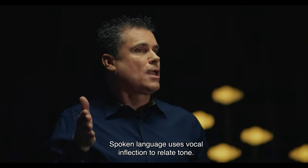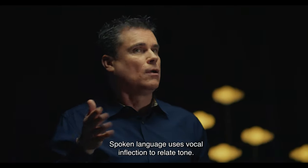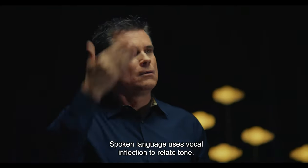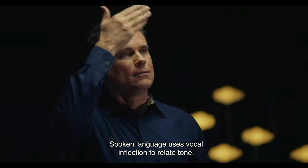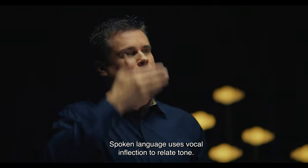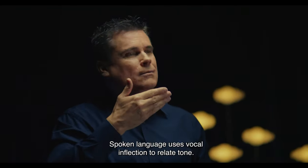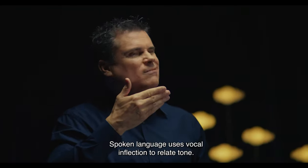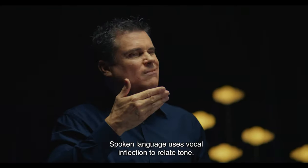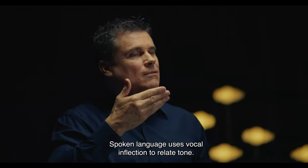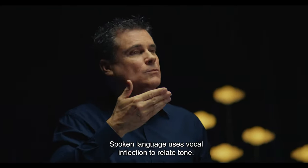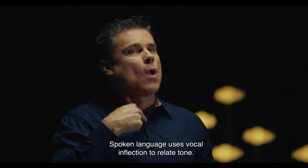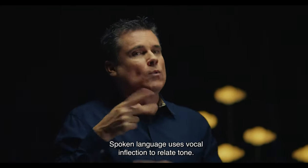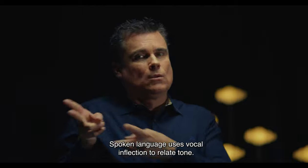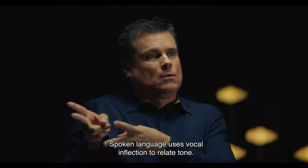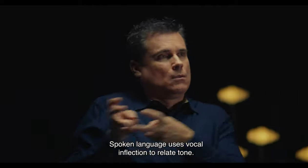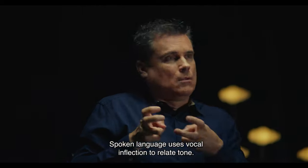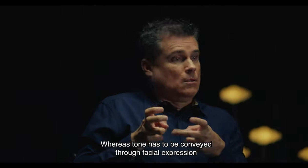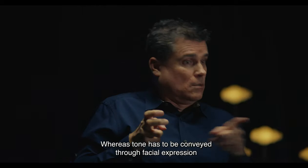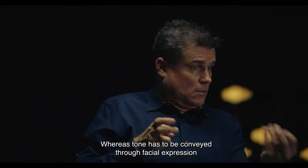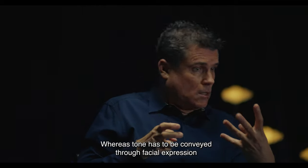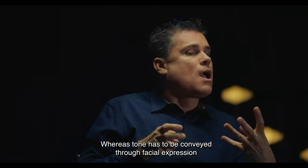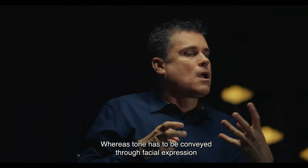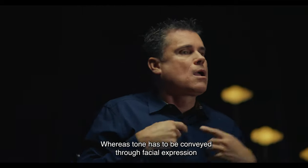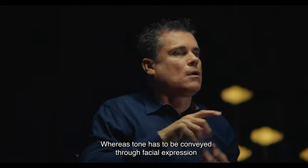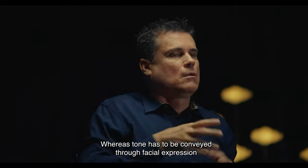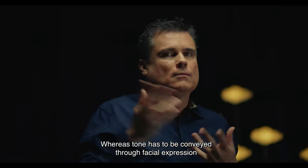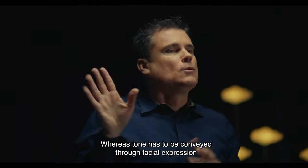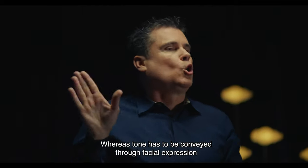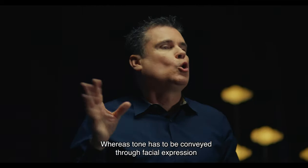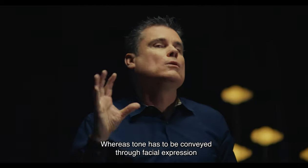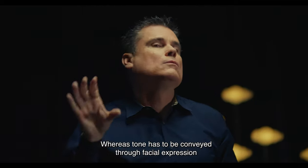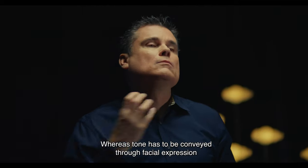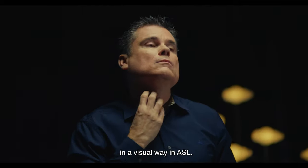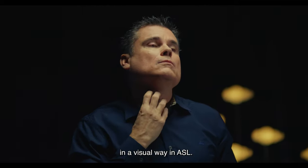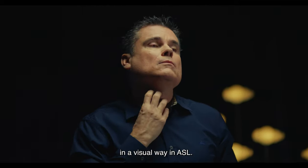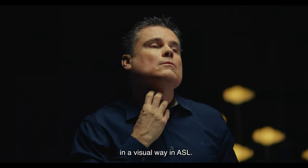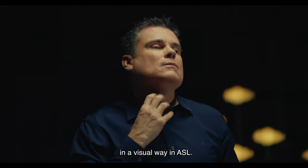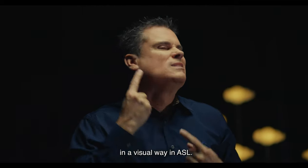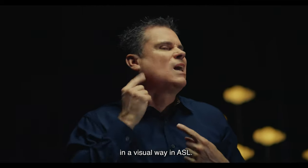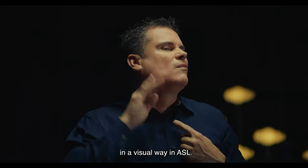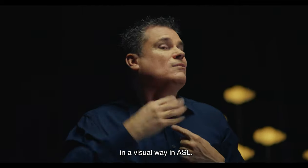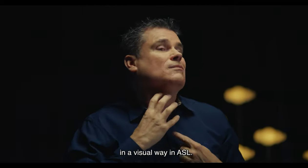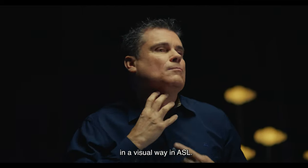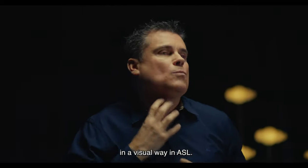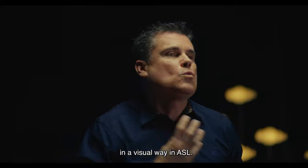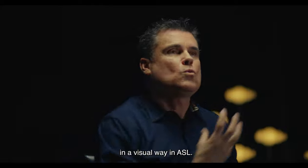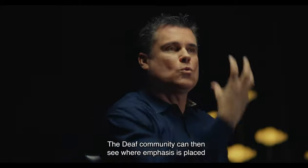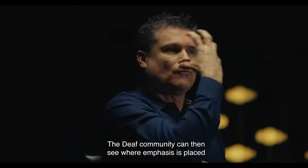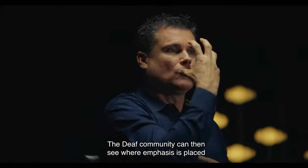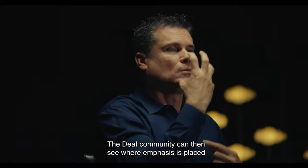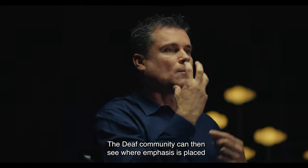Spoken language uses vocal inflection to relate tone, whereas tone has to be conveyed through facial expression in a visual way, in ASL.